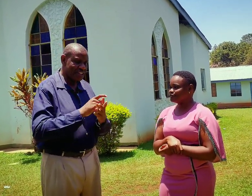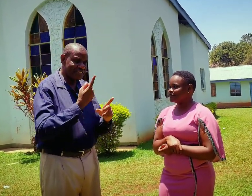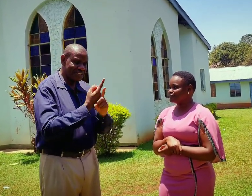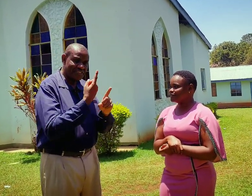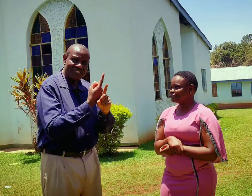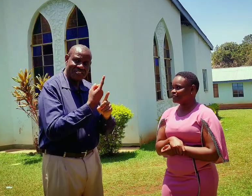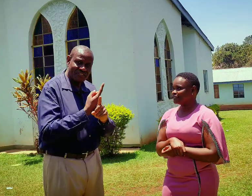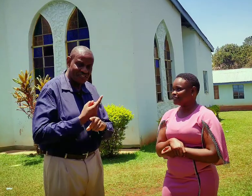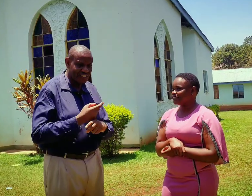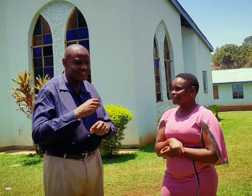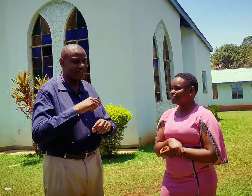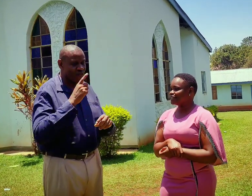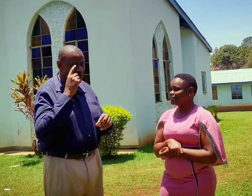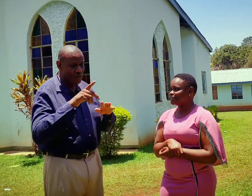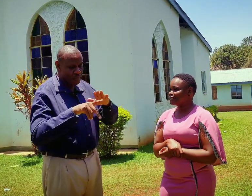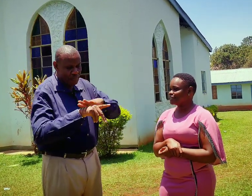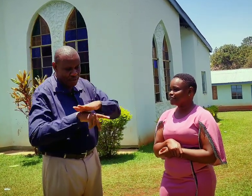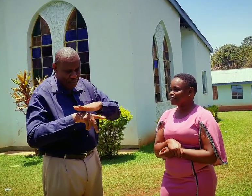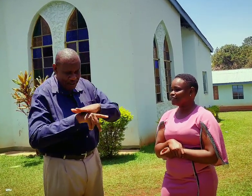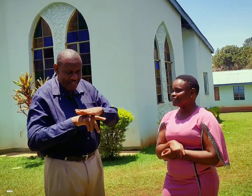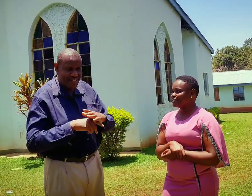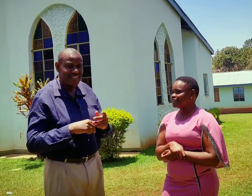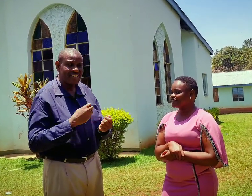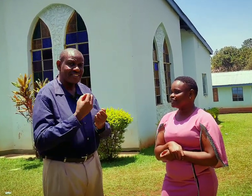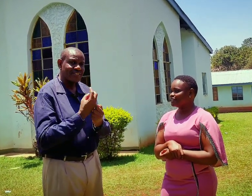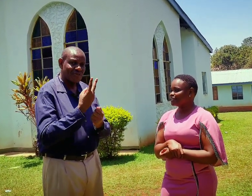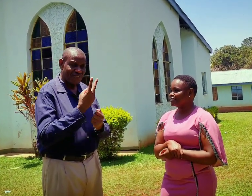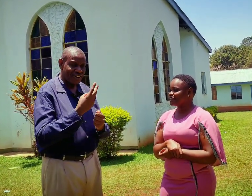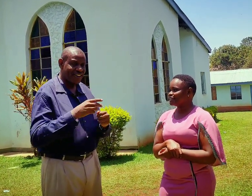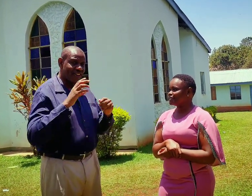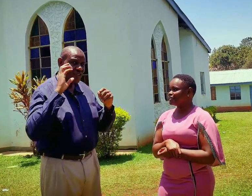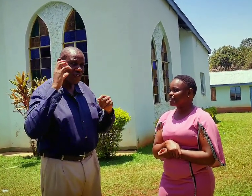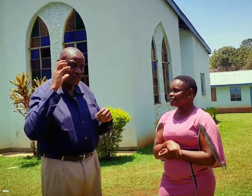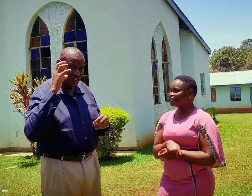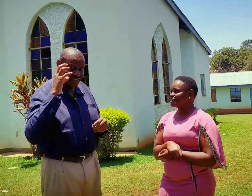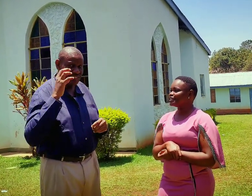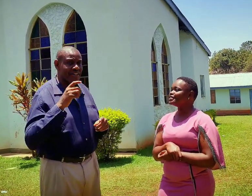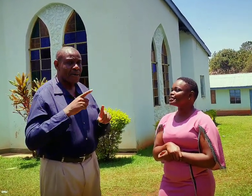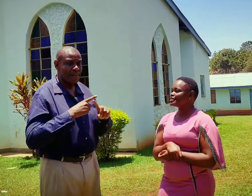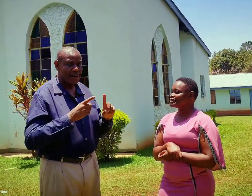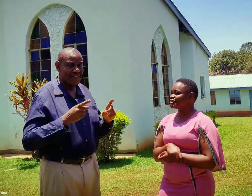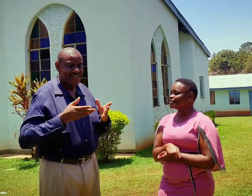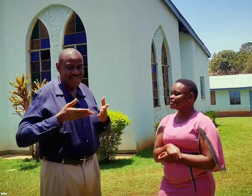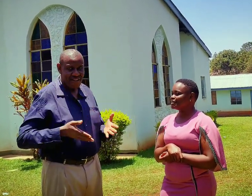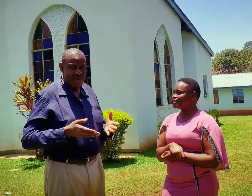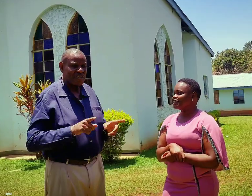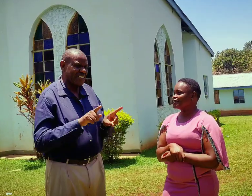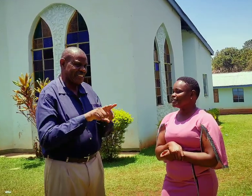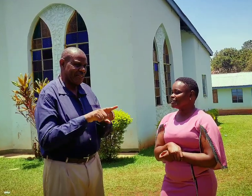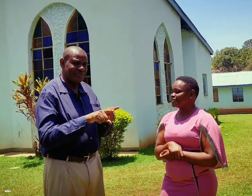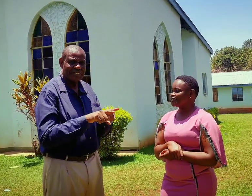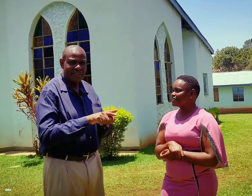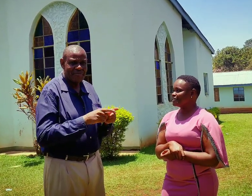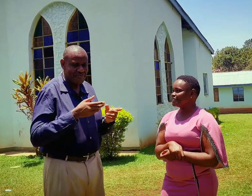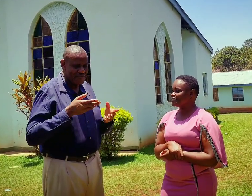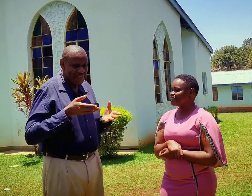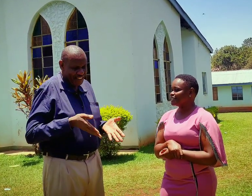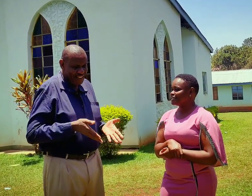to set different exams in primary level, secondary, in colleges, but here, same,